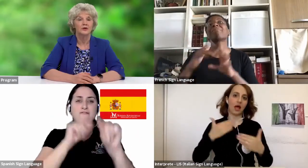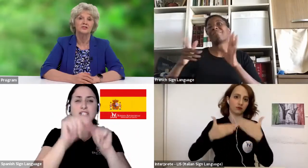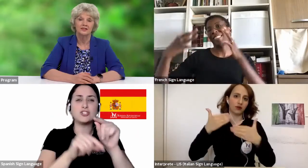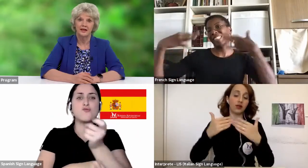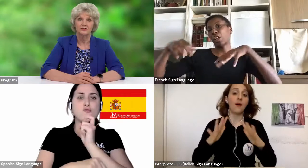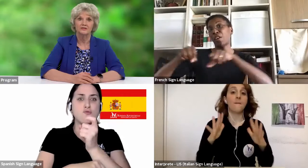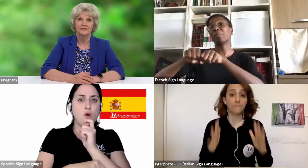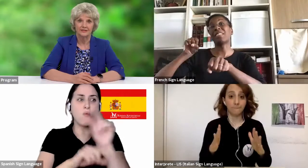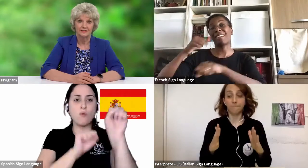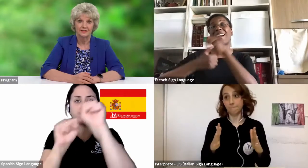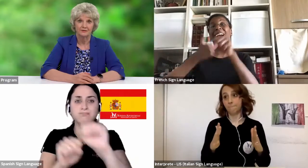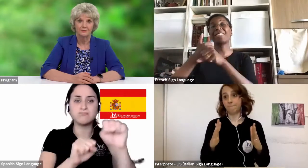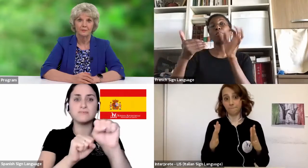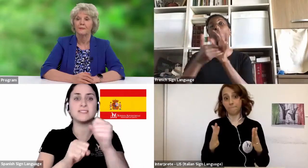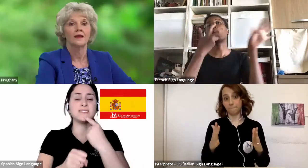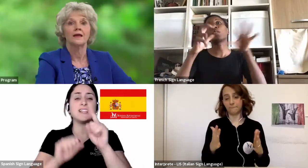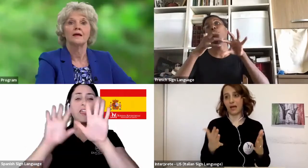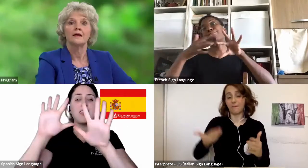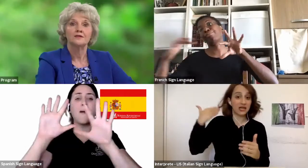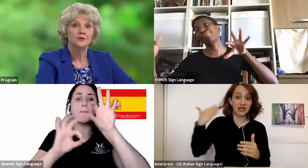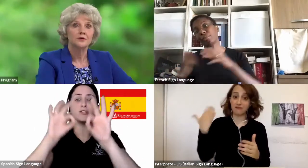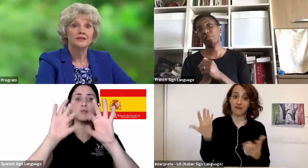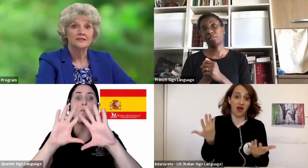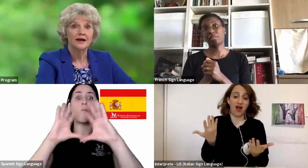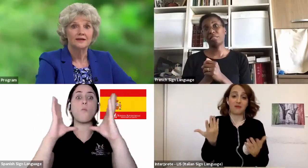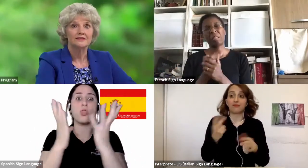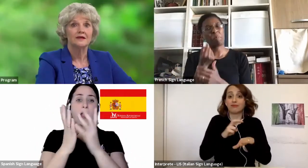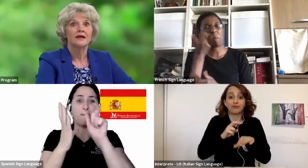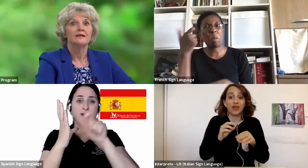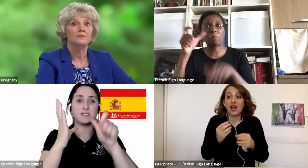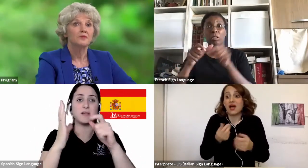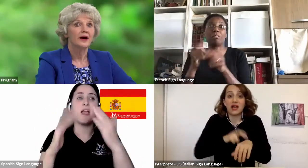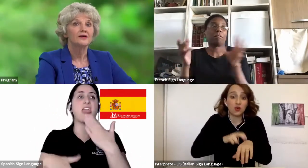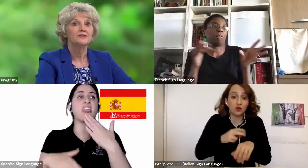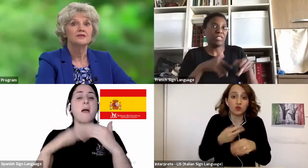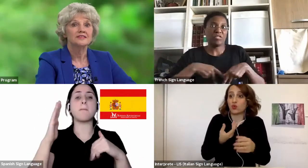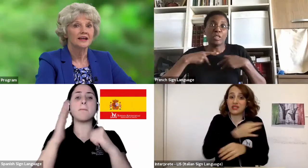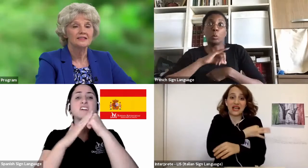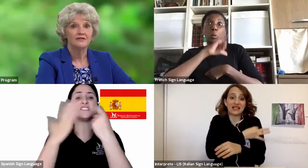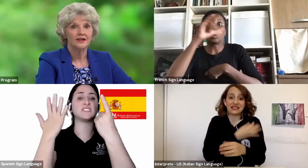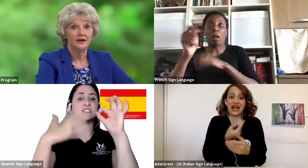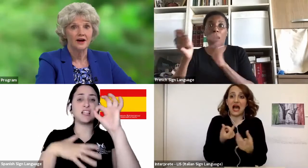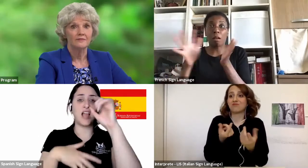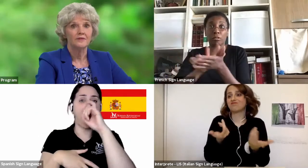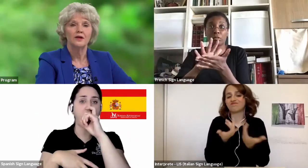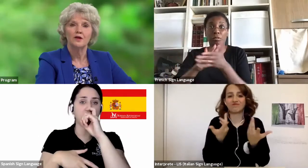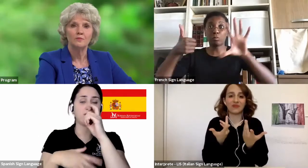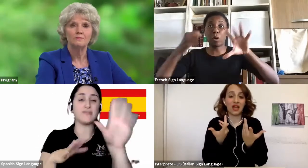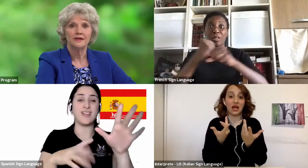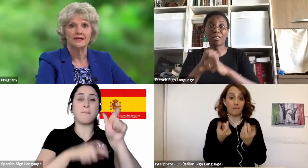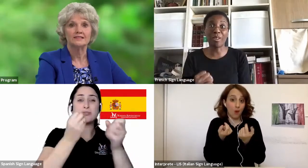reached the age of 60. Historians tell us that prior to the scientific era,